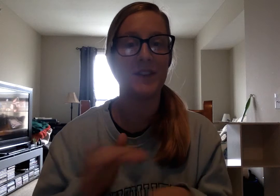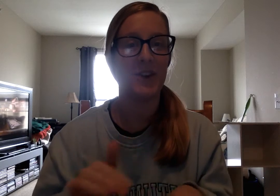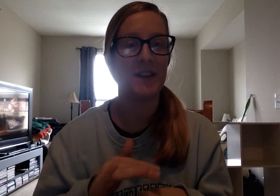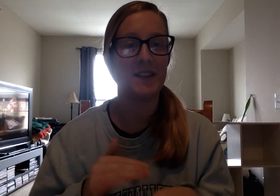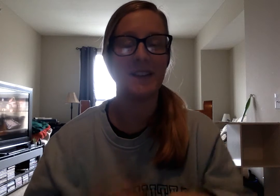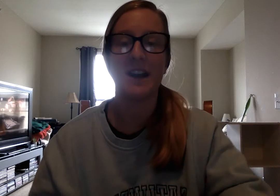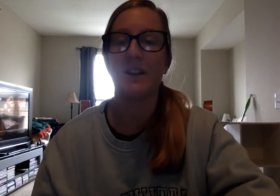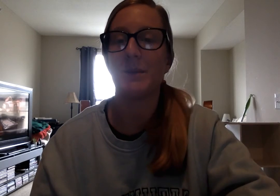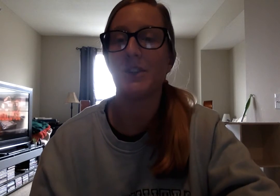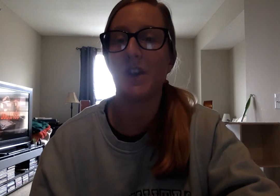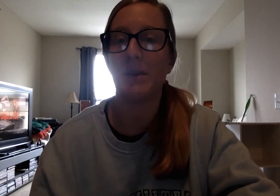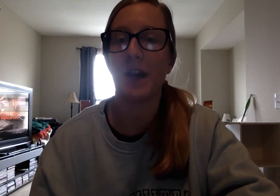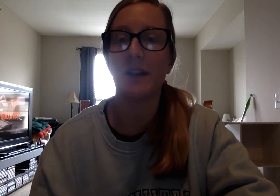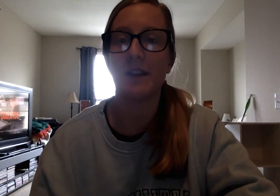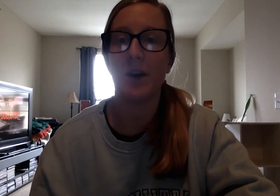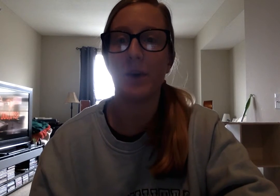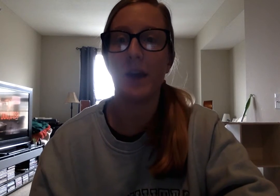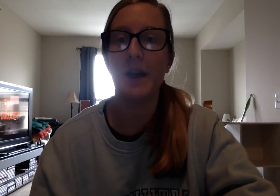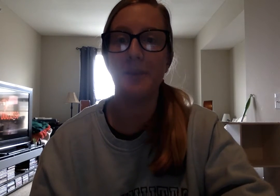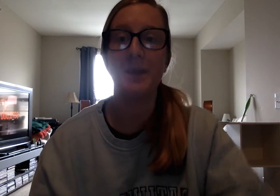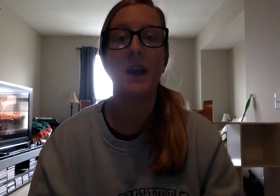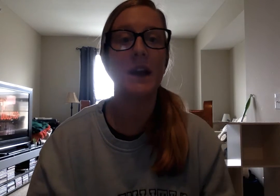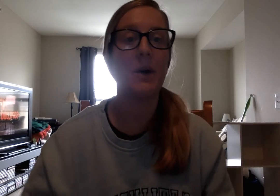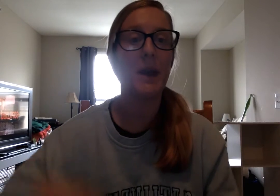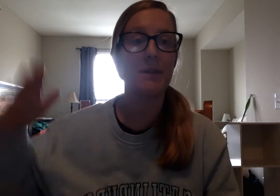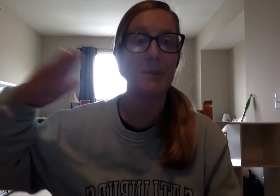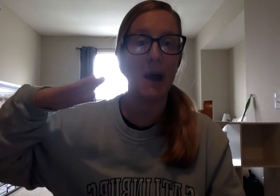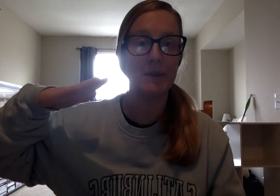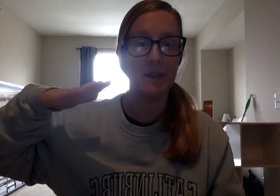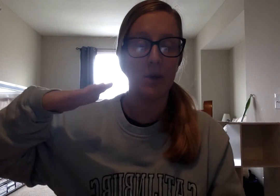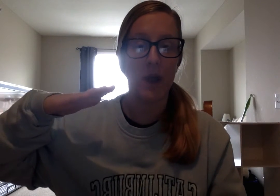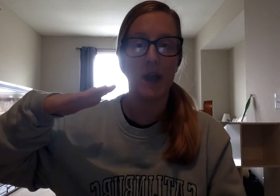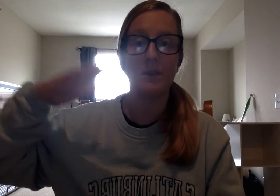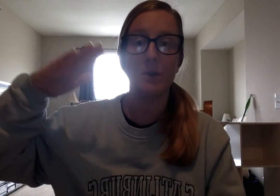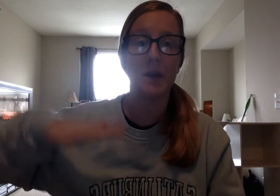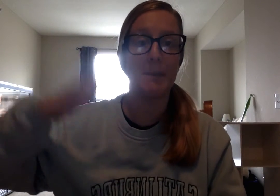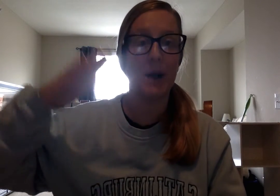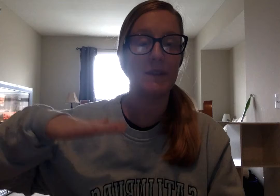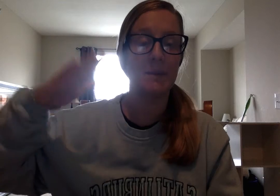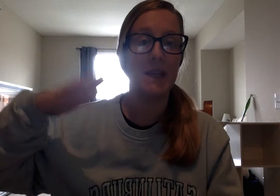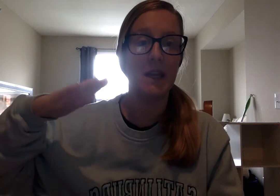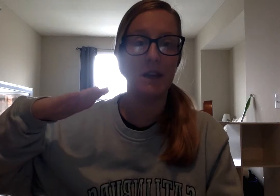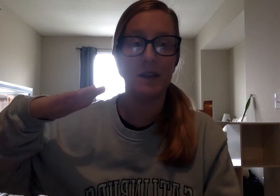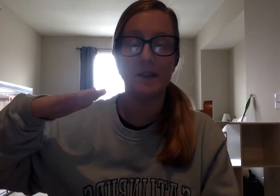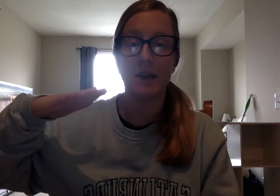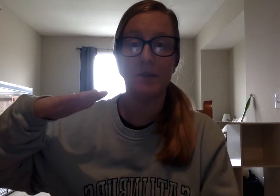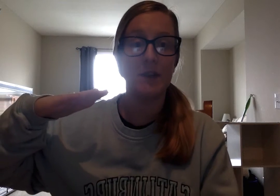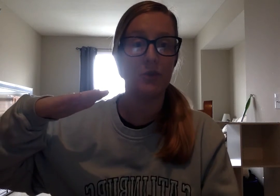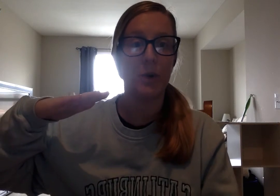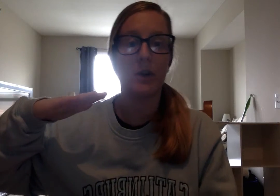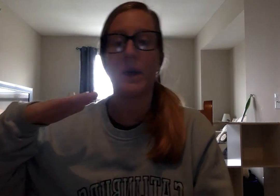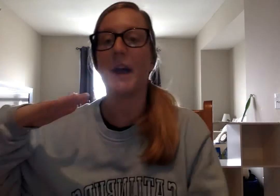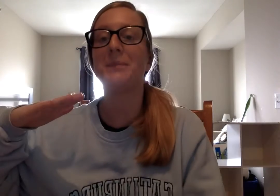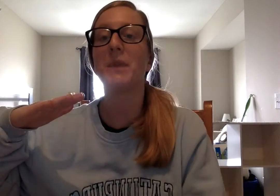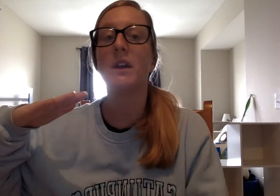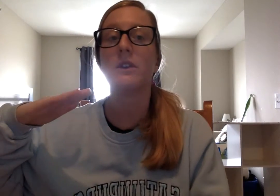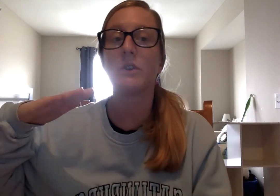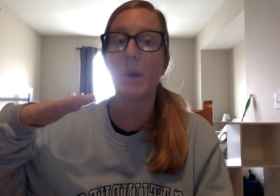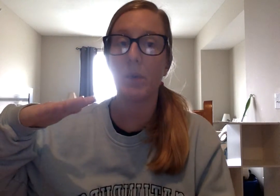Crisscross, it does not rhyme. Good job, you guys. Okay, now we have our bouncy, okay? So we're going to bounce the beginning sound of each word, okay? So my